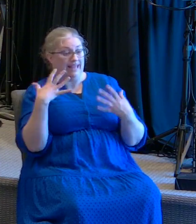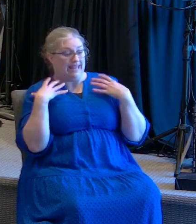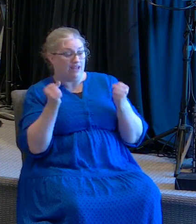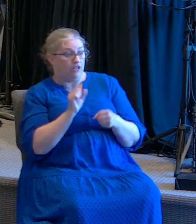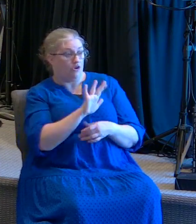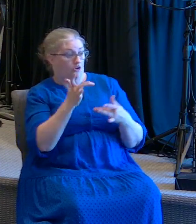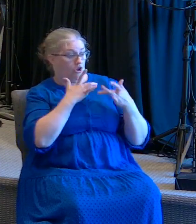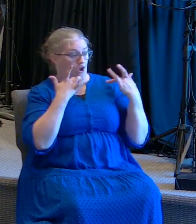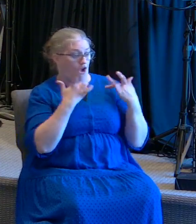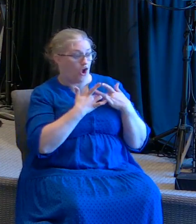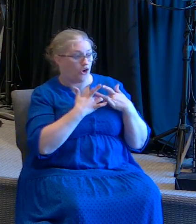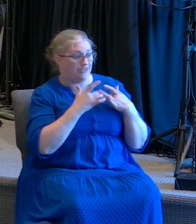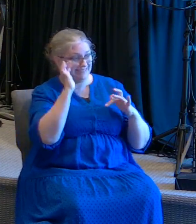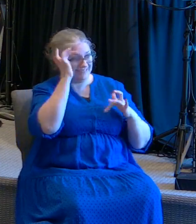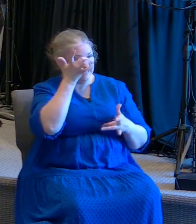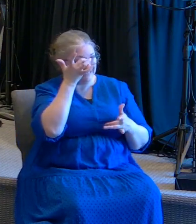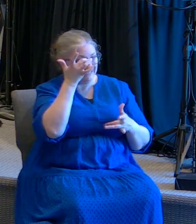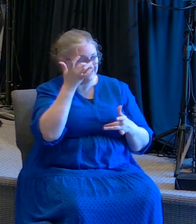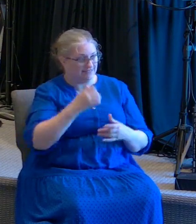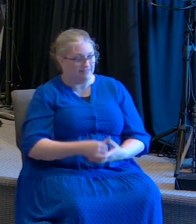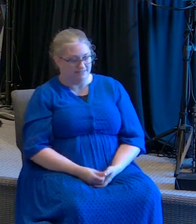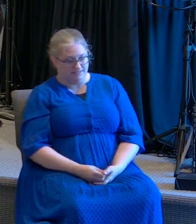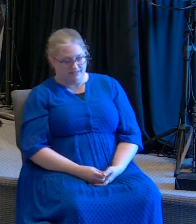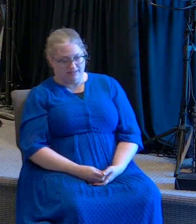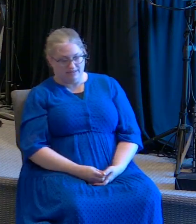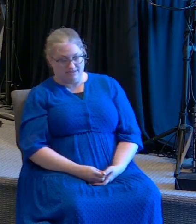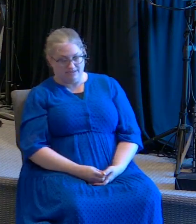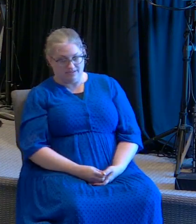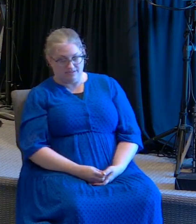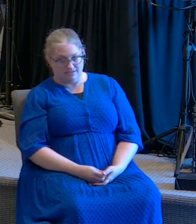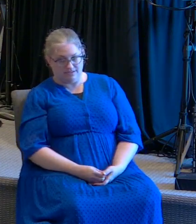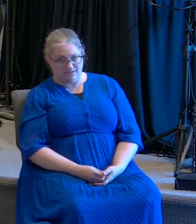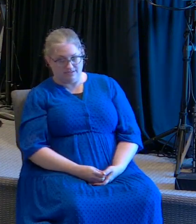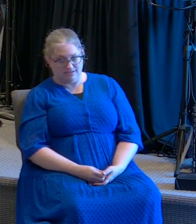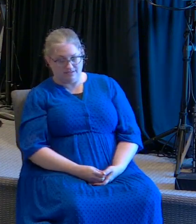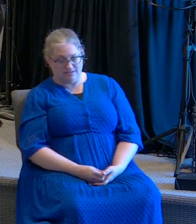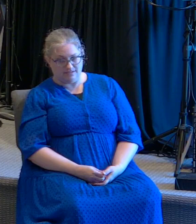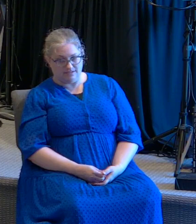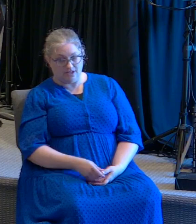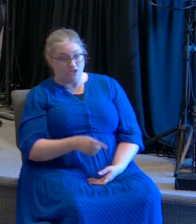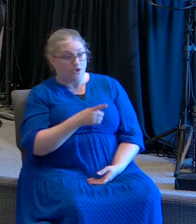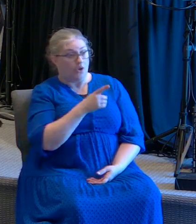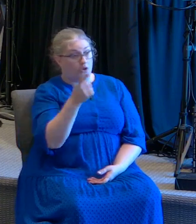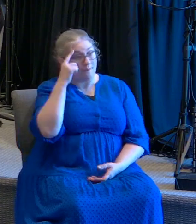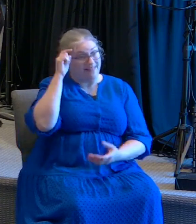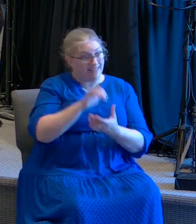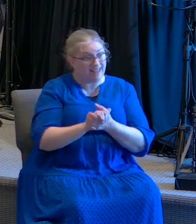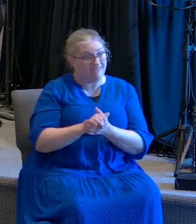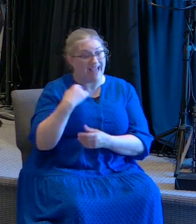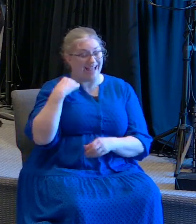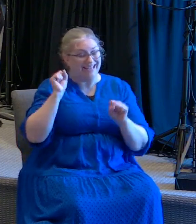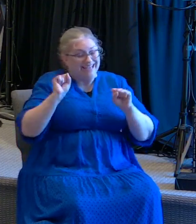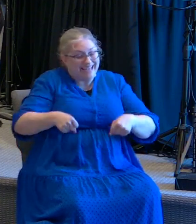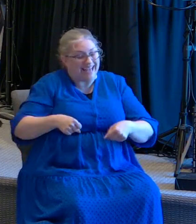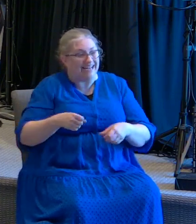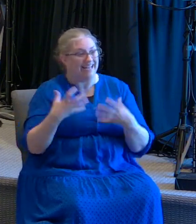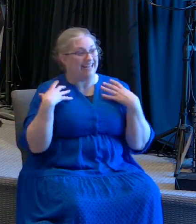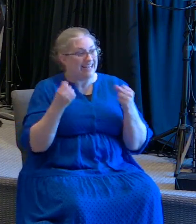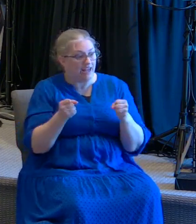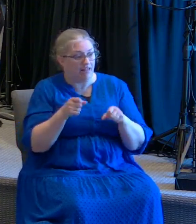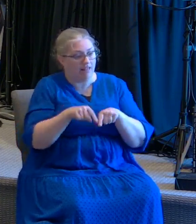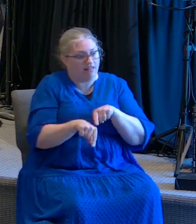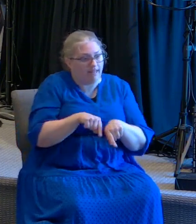disease. Voy a sanar tu enfermedad del corazón. So you believe I can heal the lame. Para que pueda levantar al